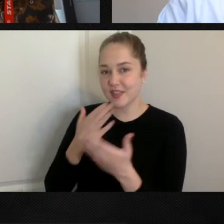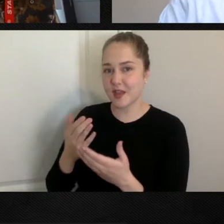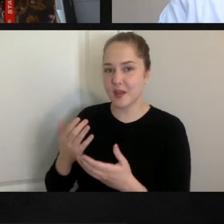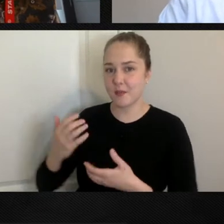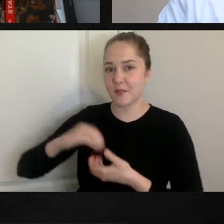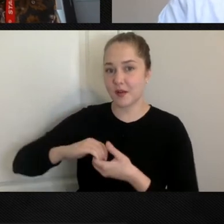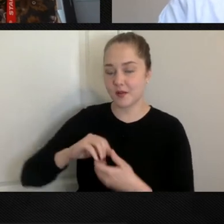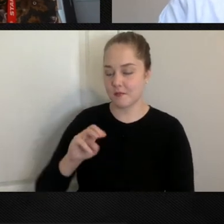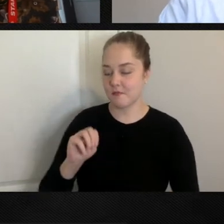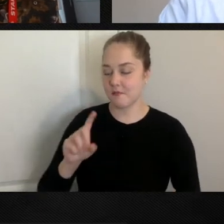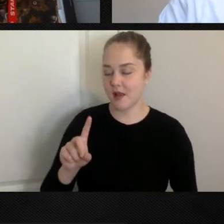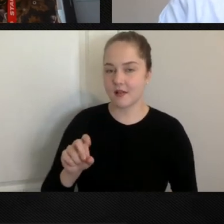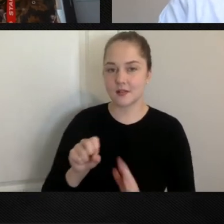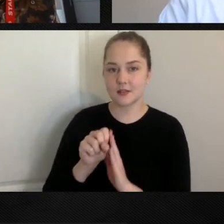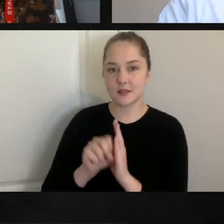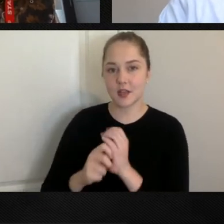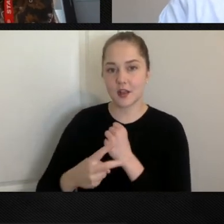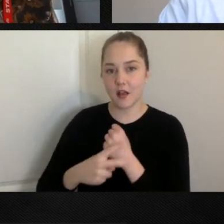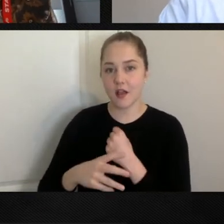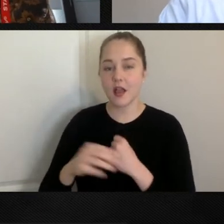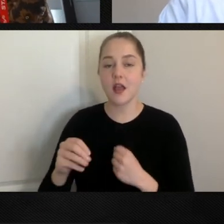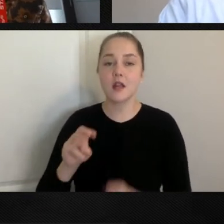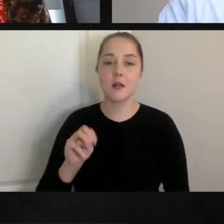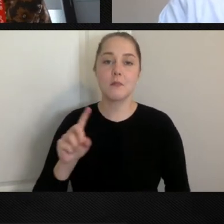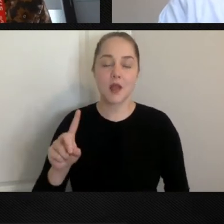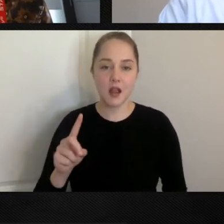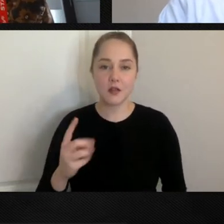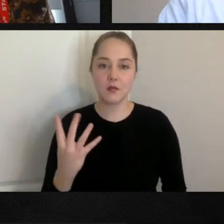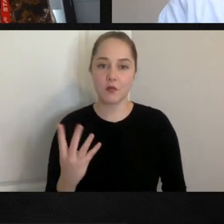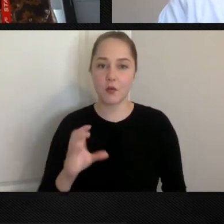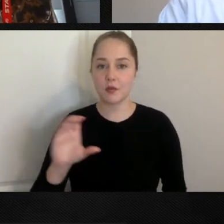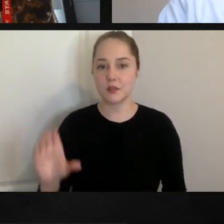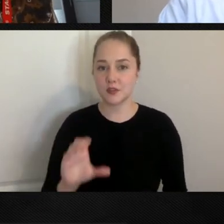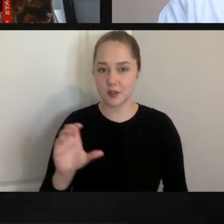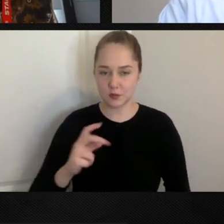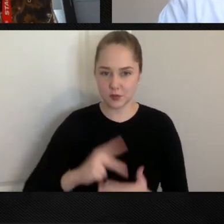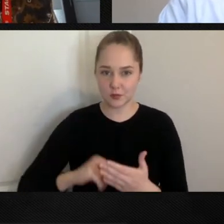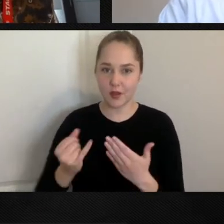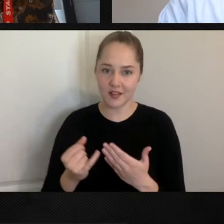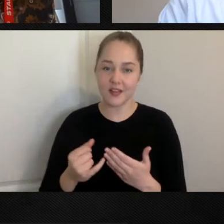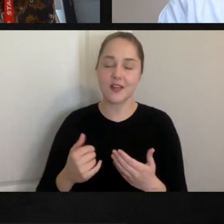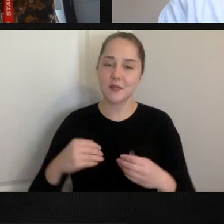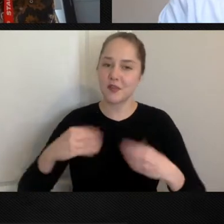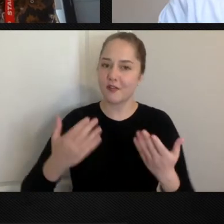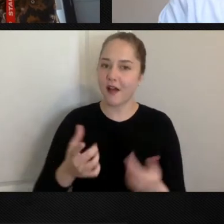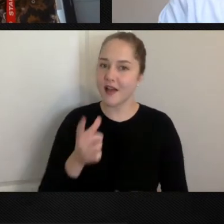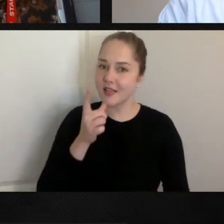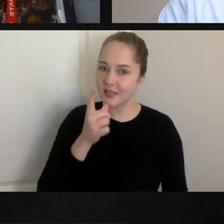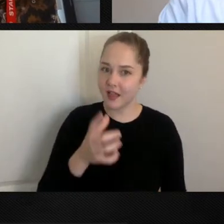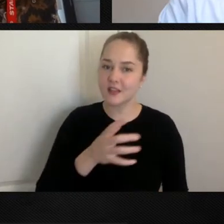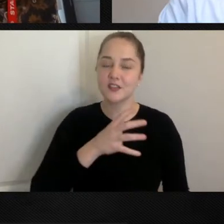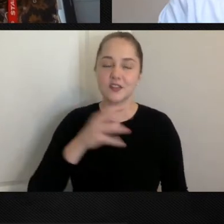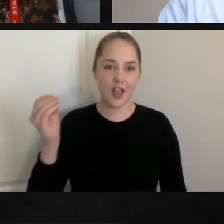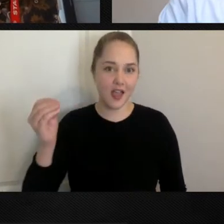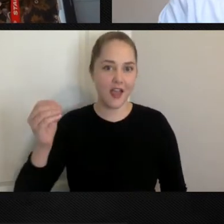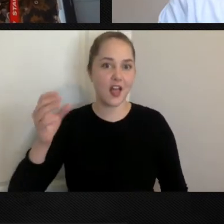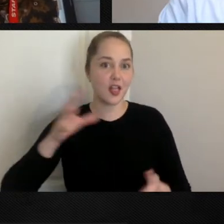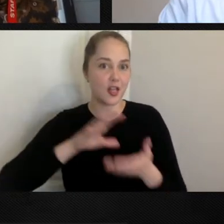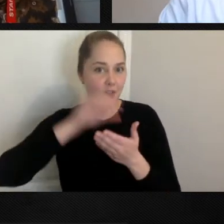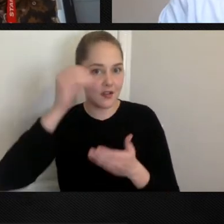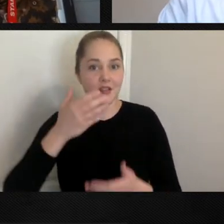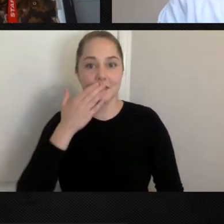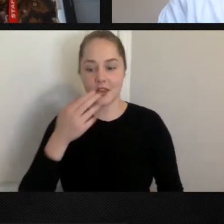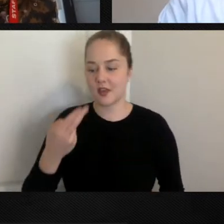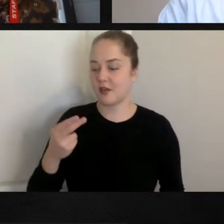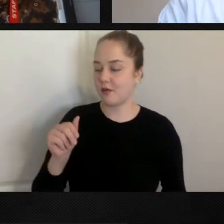the Maryland Four Centuries Project for helping make these Lunch and Learns possible. Thank you so much for the Hearing and Speech Agency for providing amazing accessibility